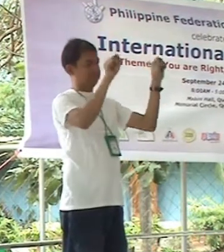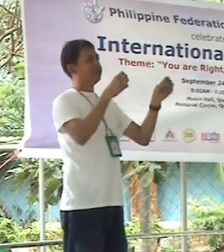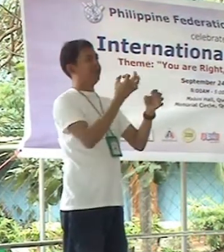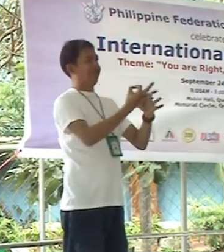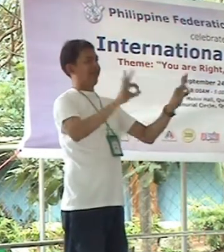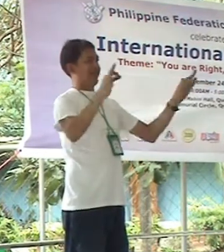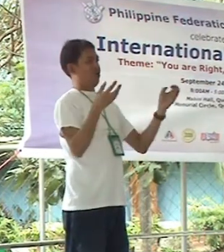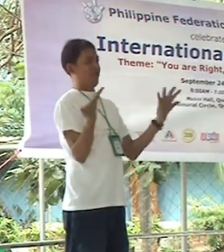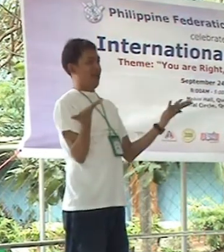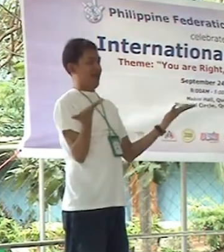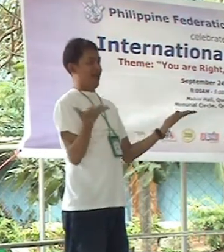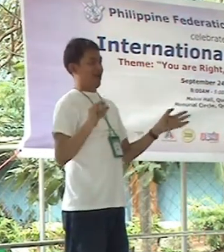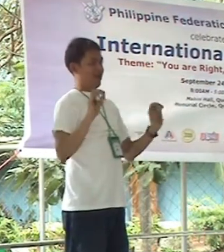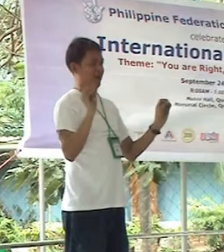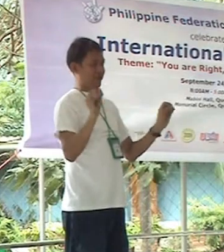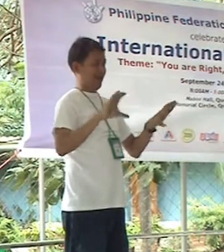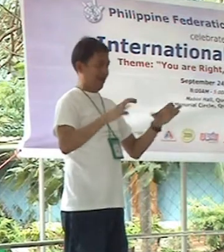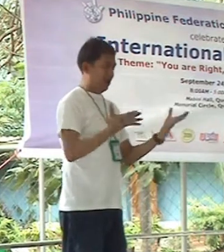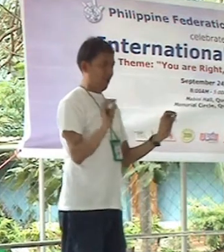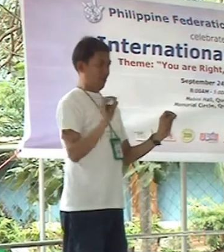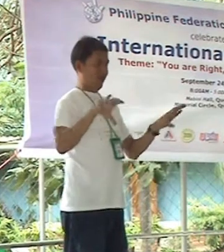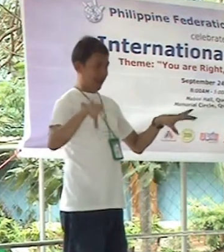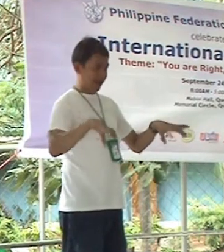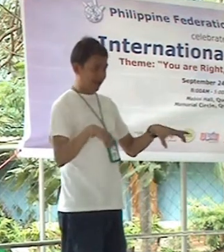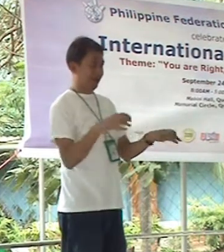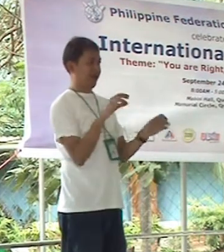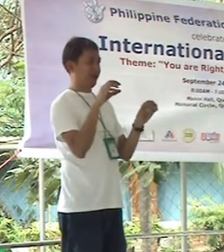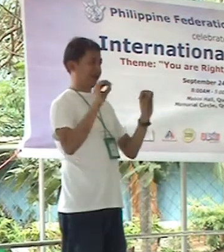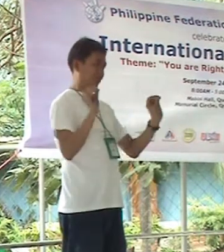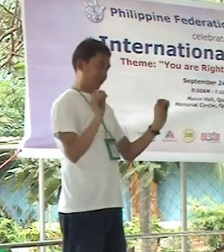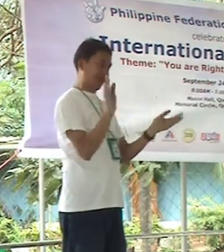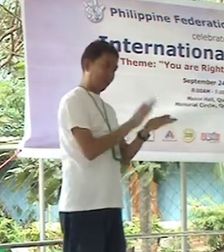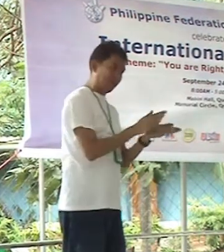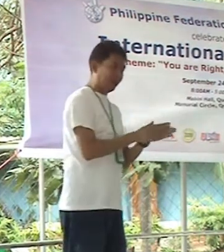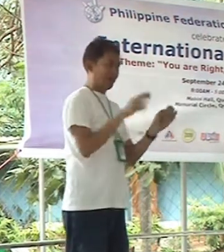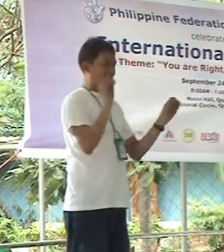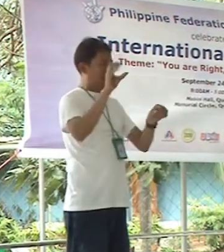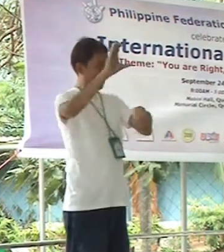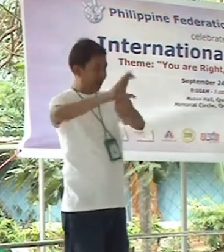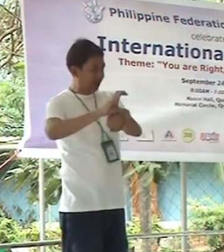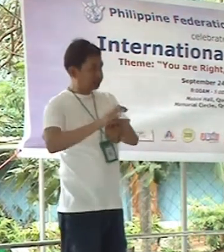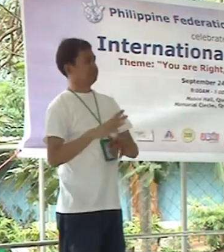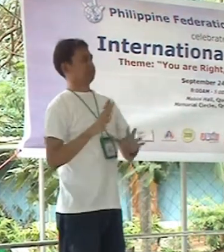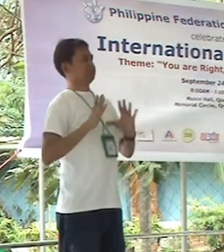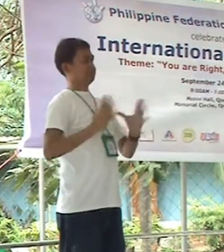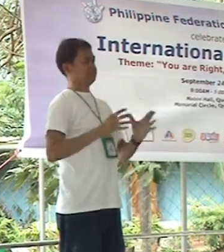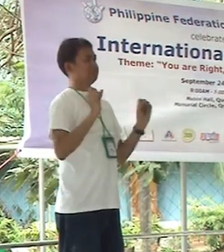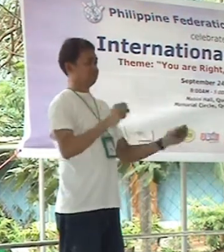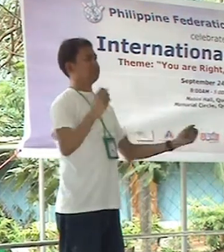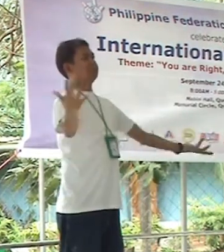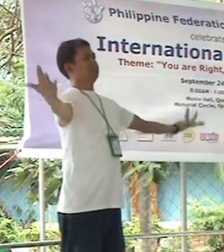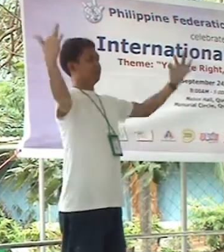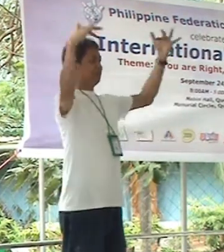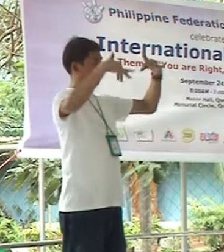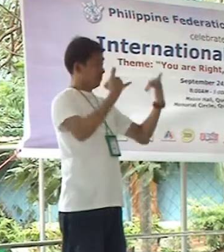suggested that it should be Saturday so that kaya pa paano, walang klase, walang trabaho, everyone can come.